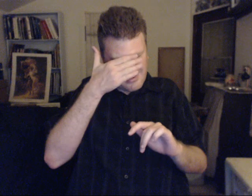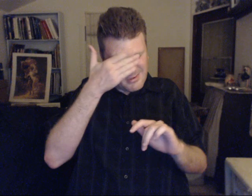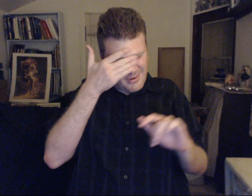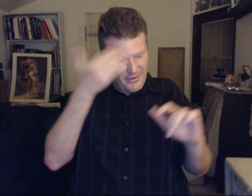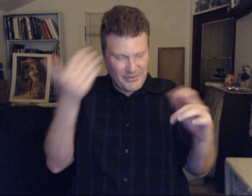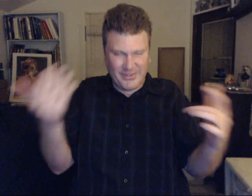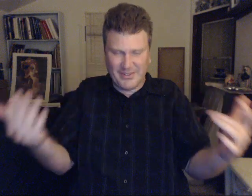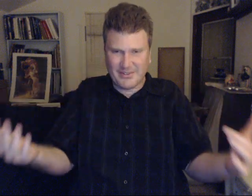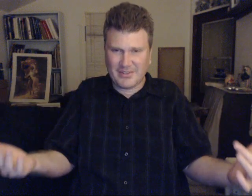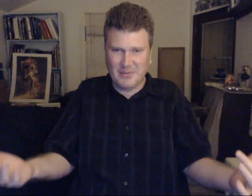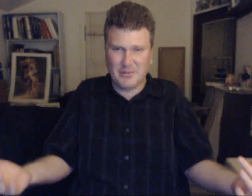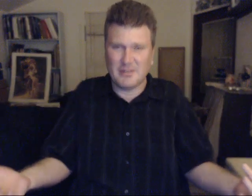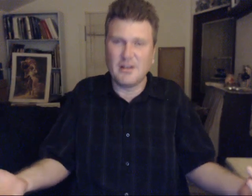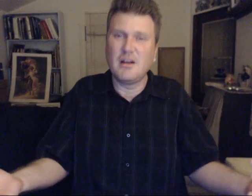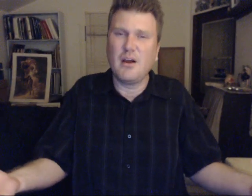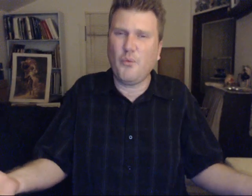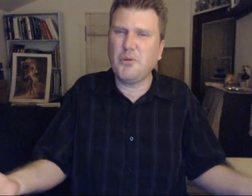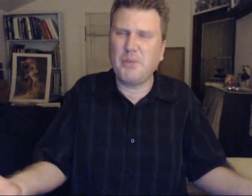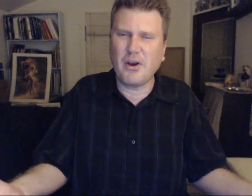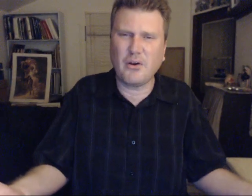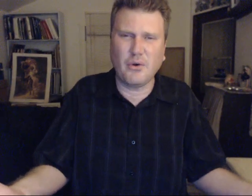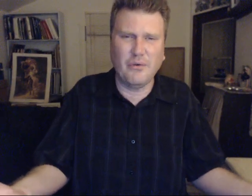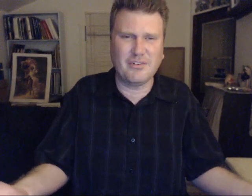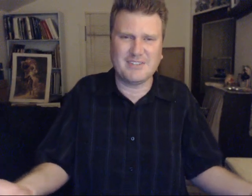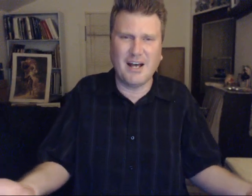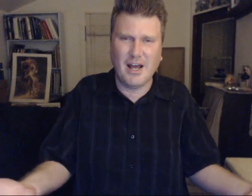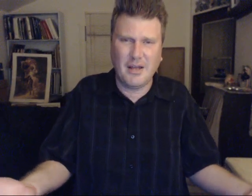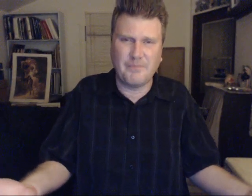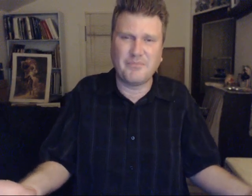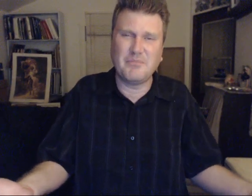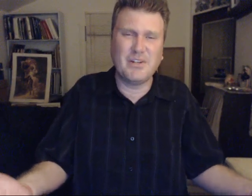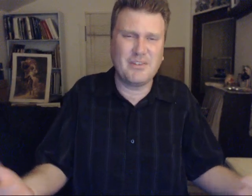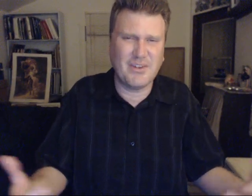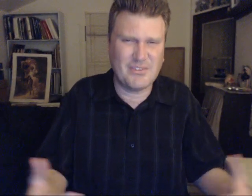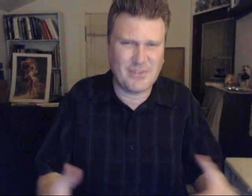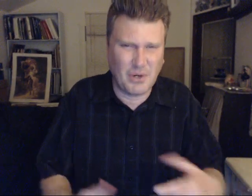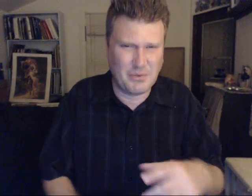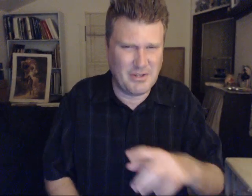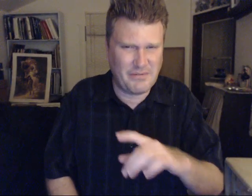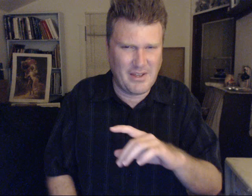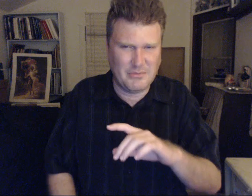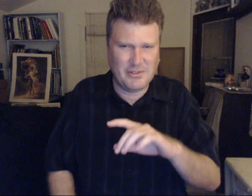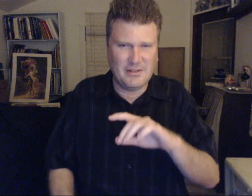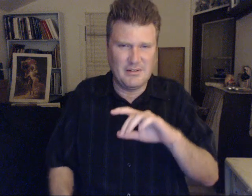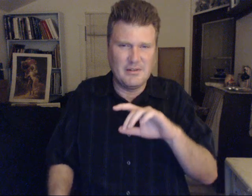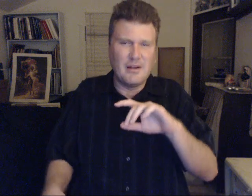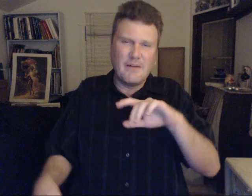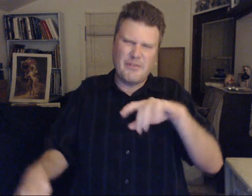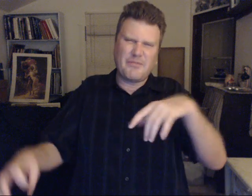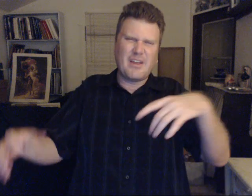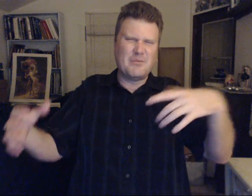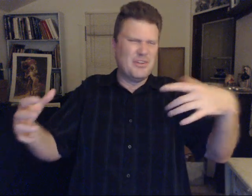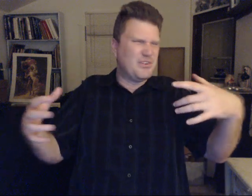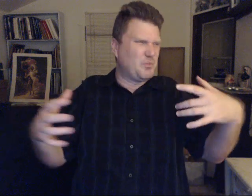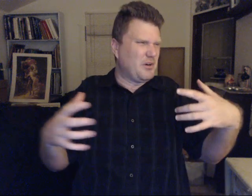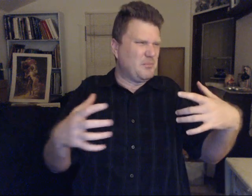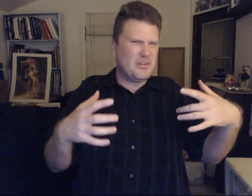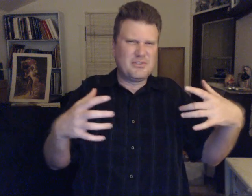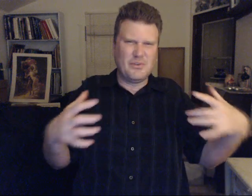All these things can be. Repaired over time. But it does start with the family. The family is where. Much of the